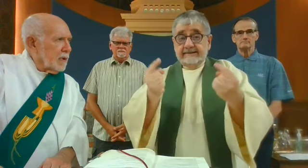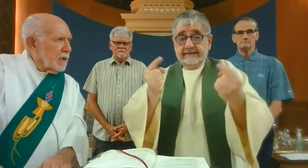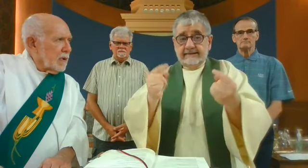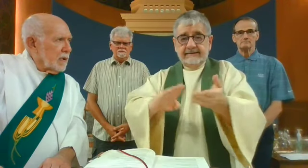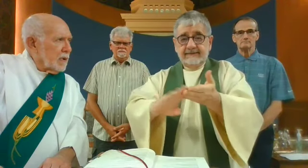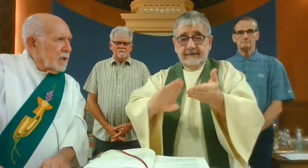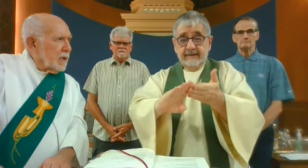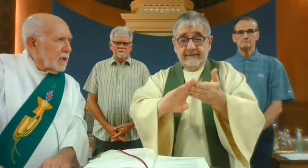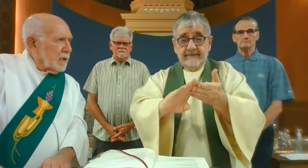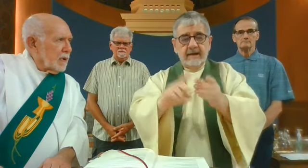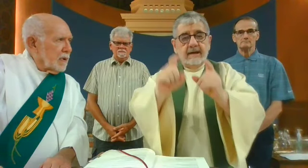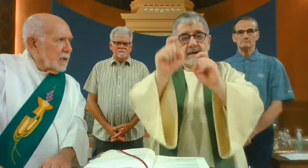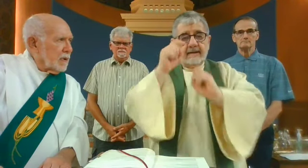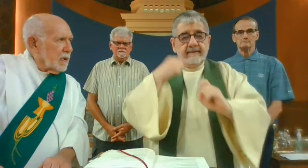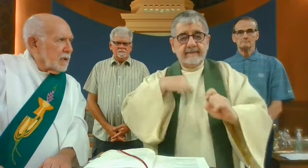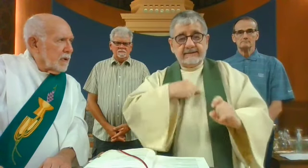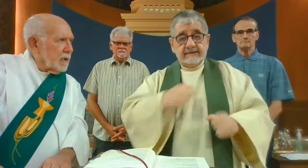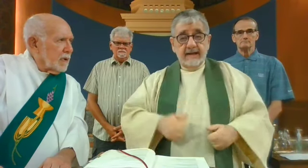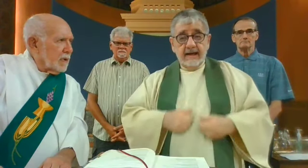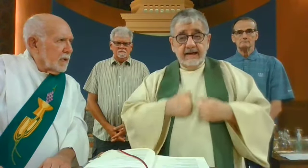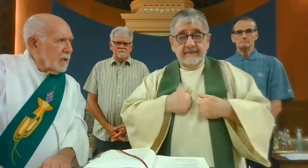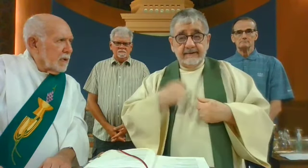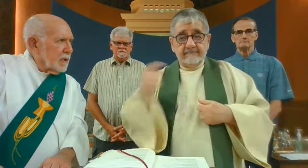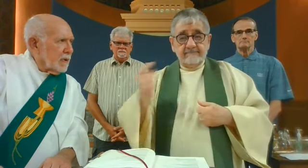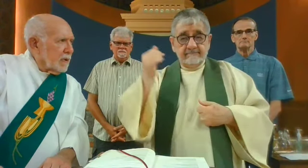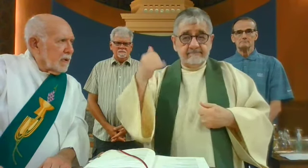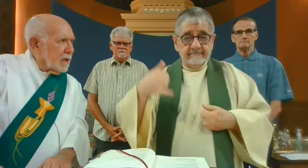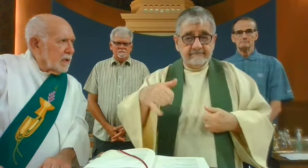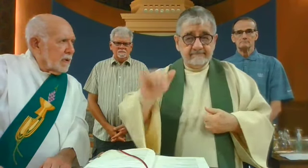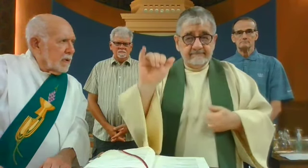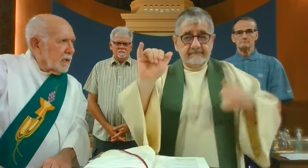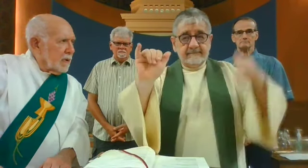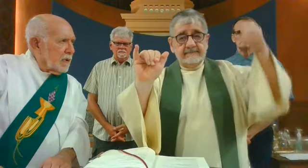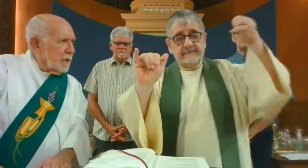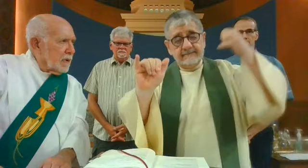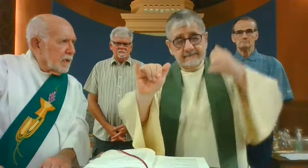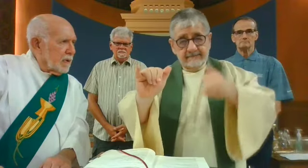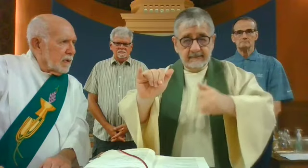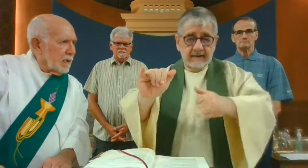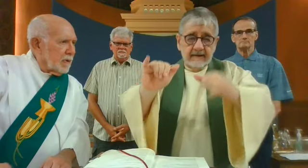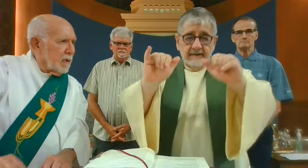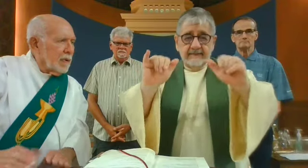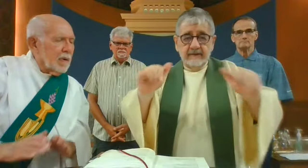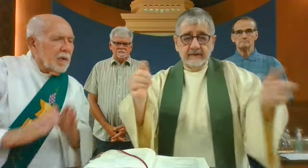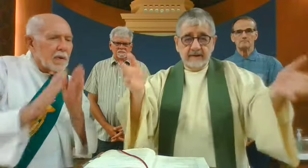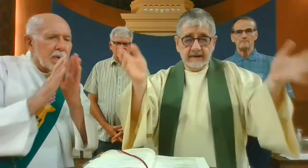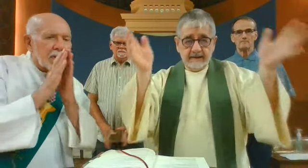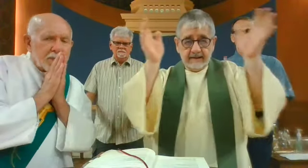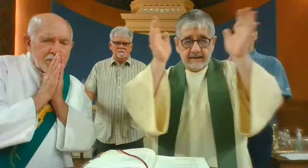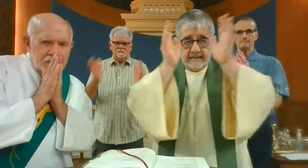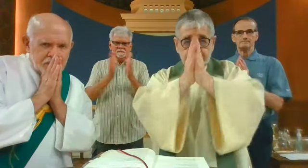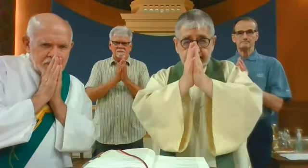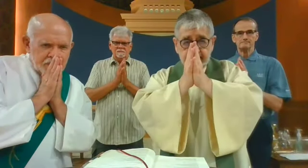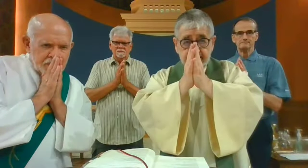Forgive us our sins and grant us everlasting life. Amen.